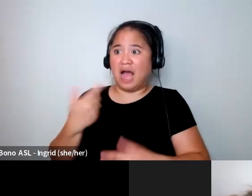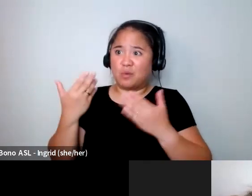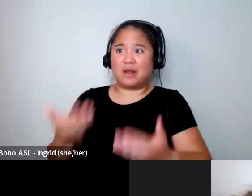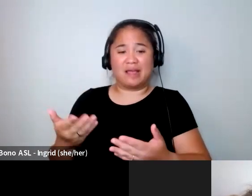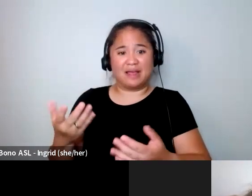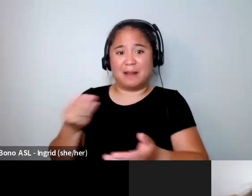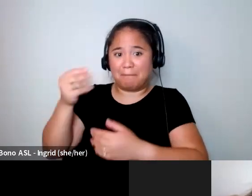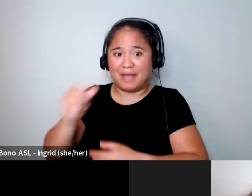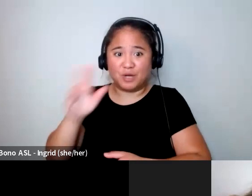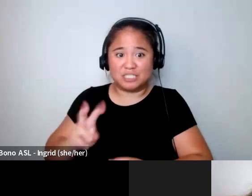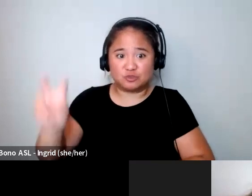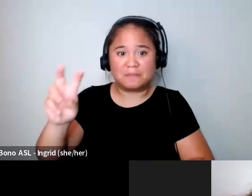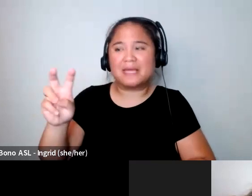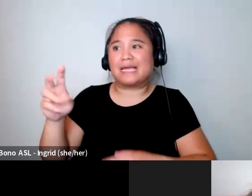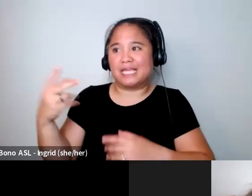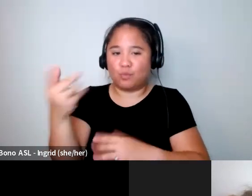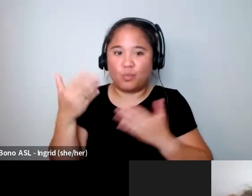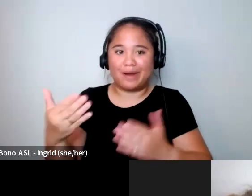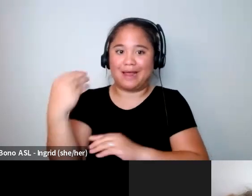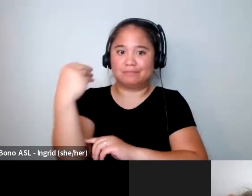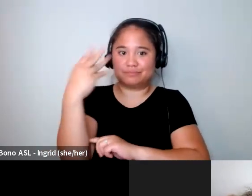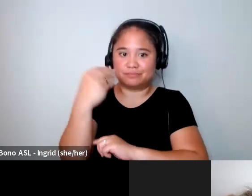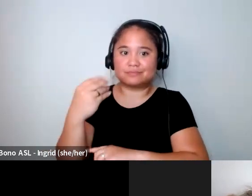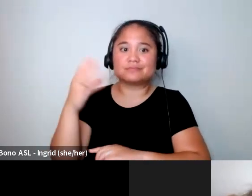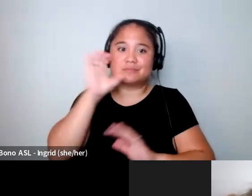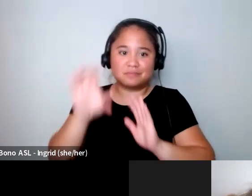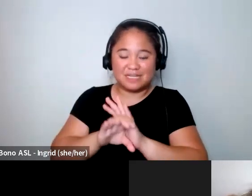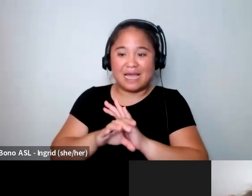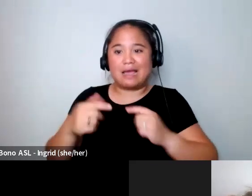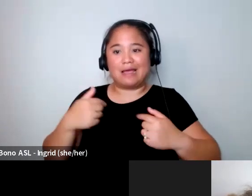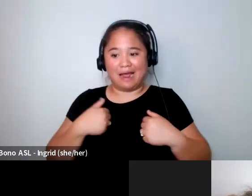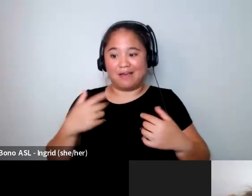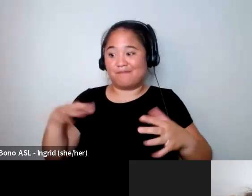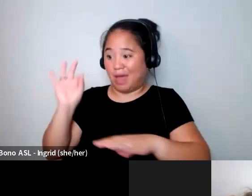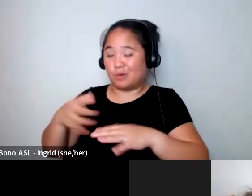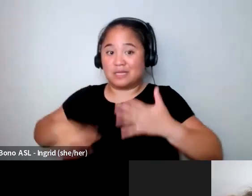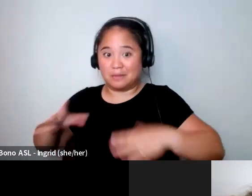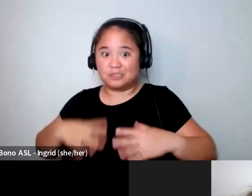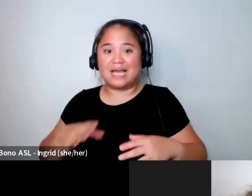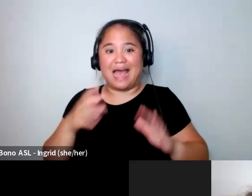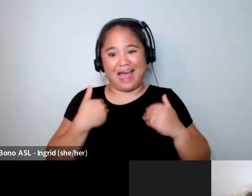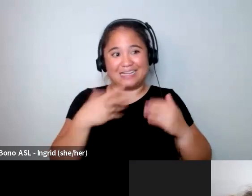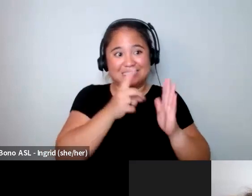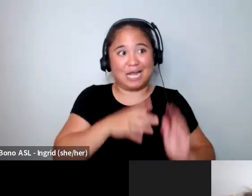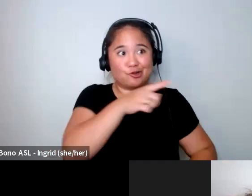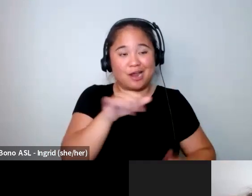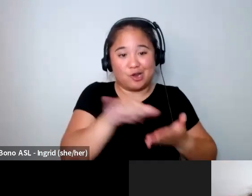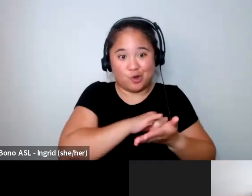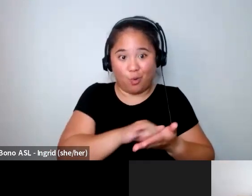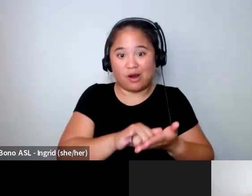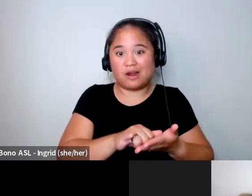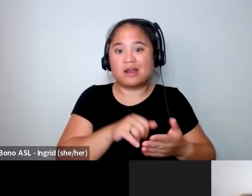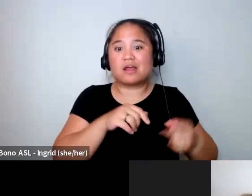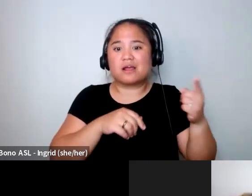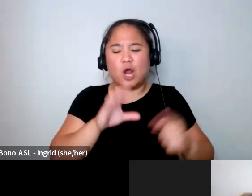me and i i found outfits that i created myself and i had a designer in in new york who was a corset chair